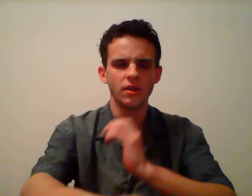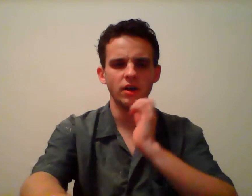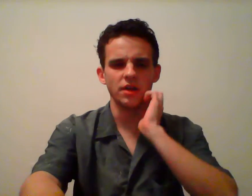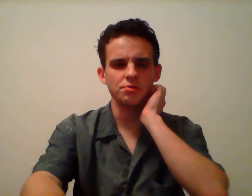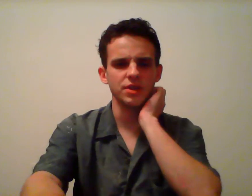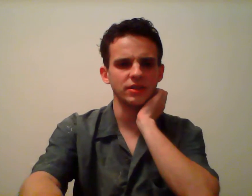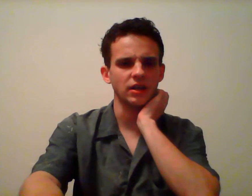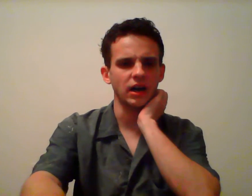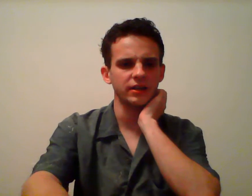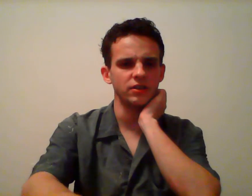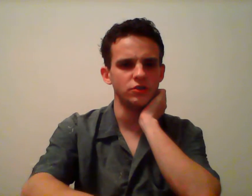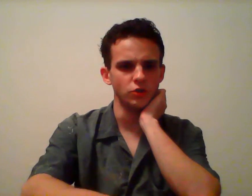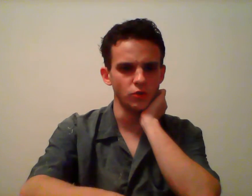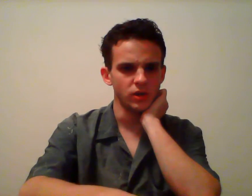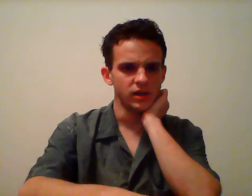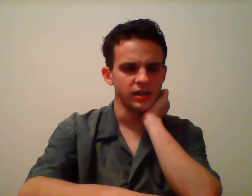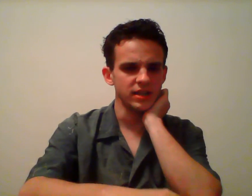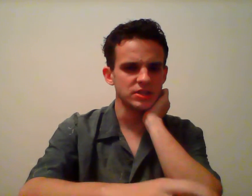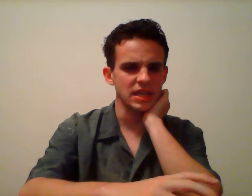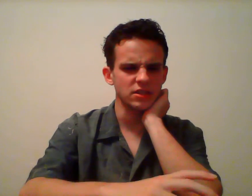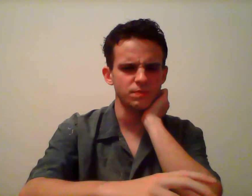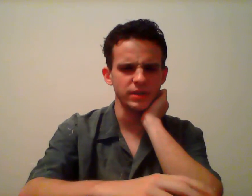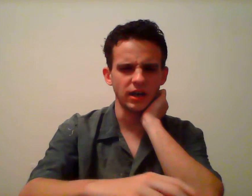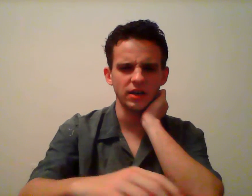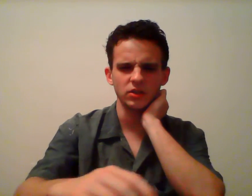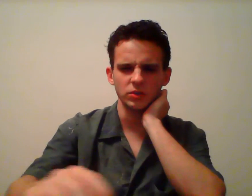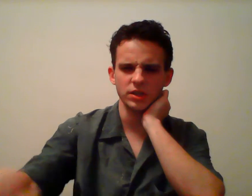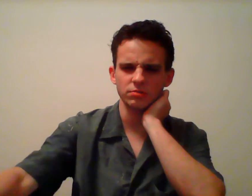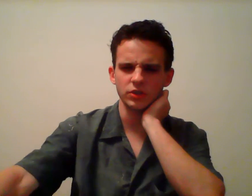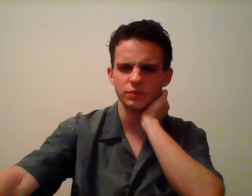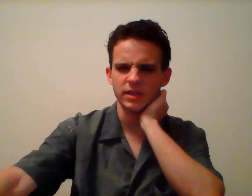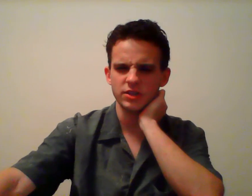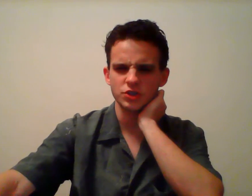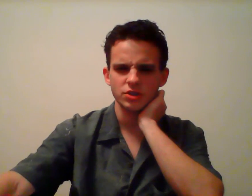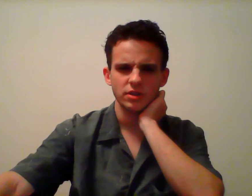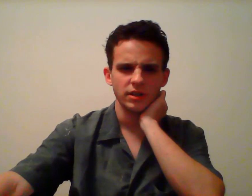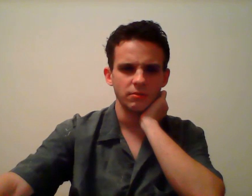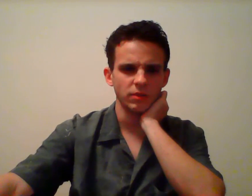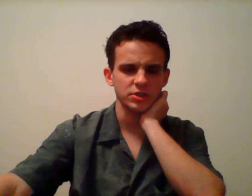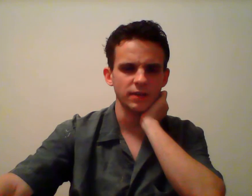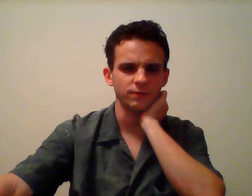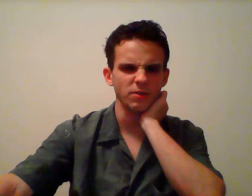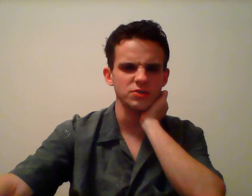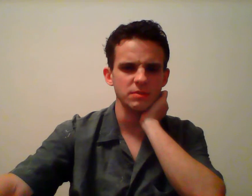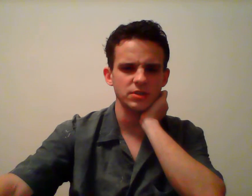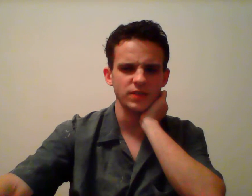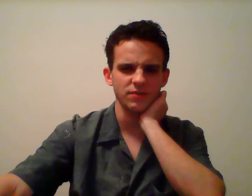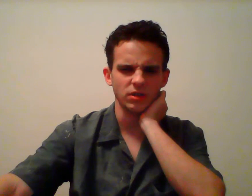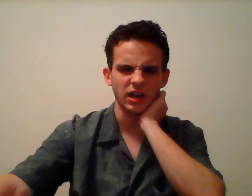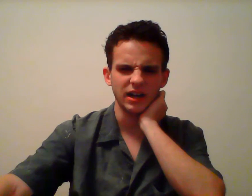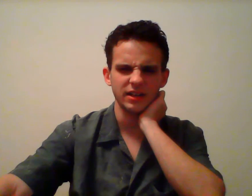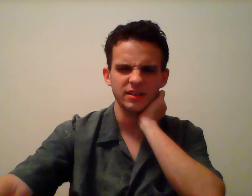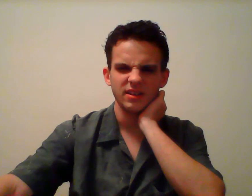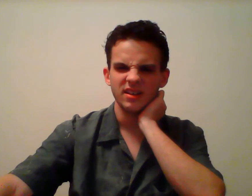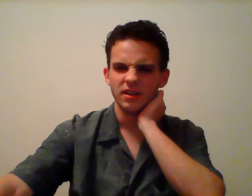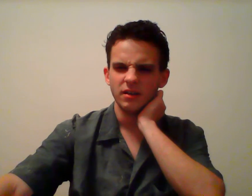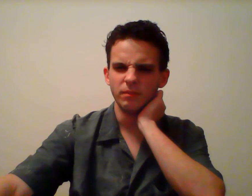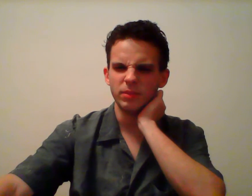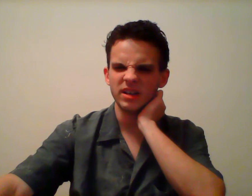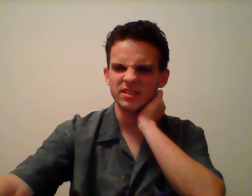Another thing that Khan can do is take this beyond literal speech, which at first seems to favor Khan, but